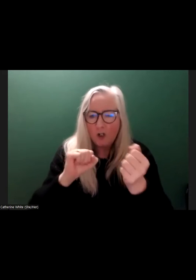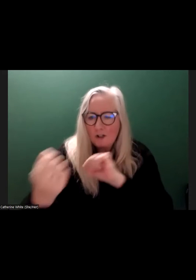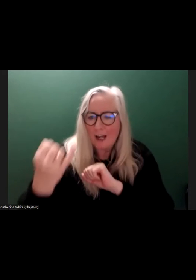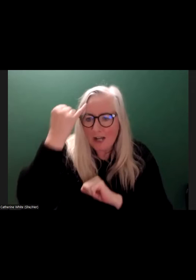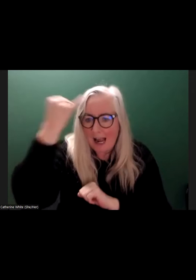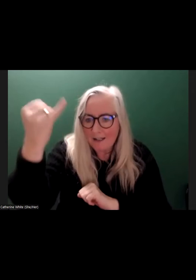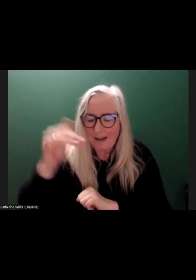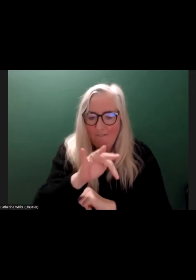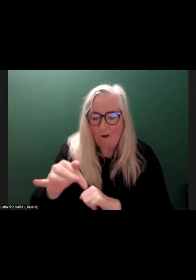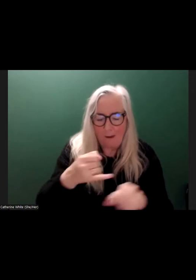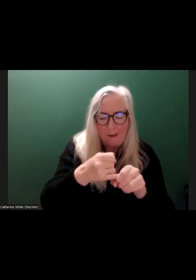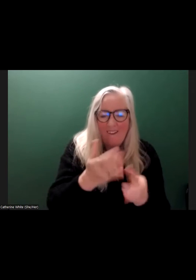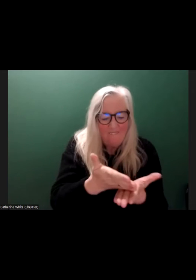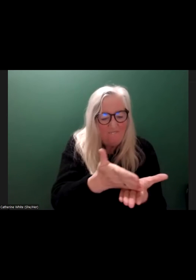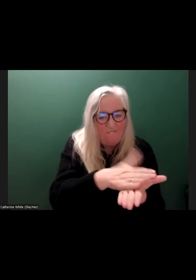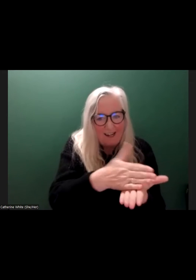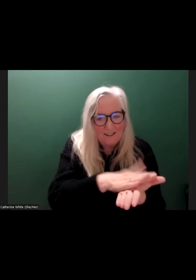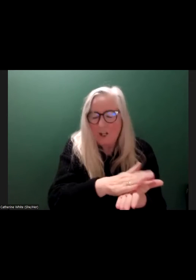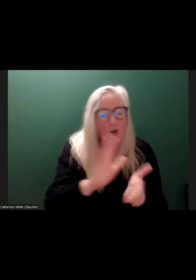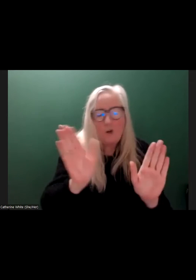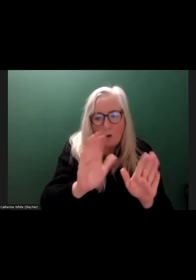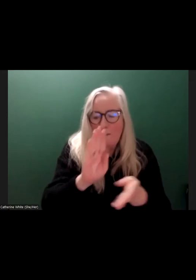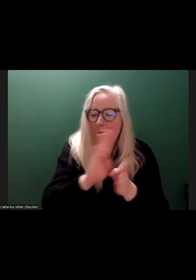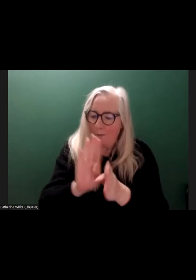medical model of fixing you to fit you back into society.